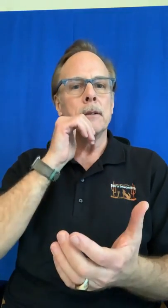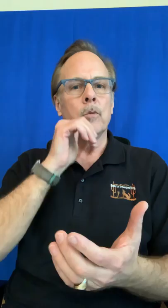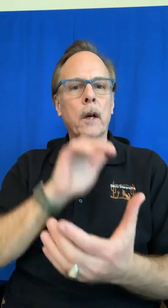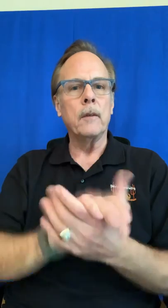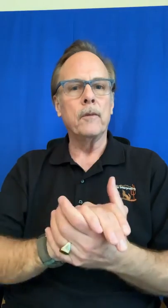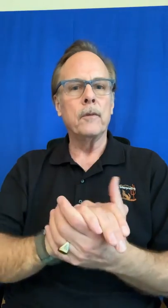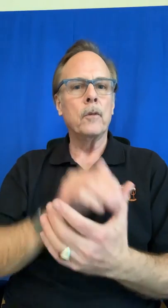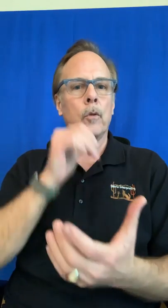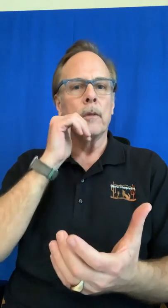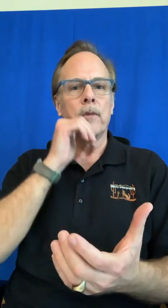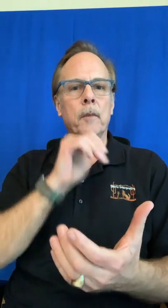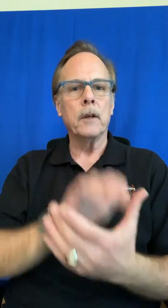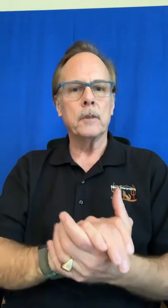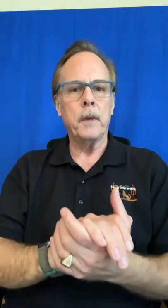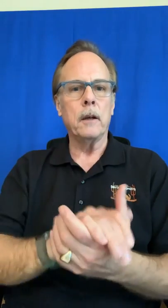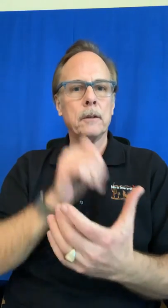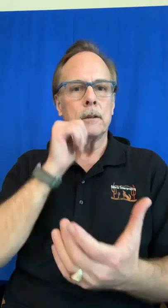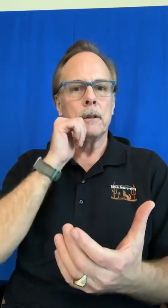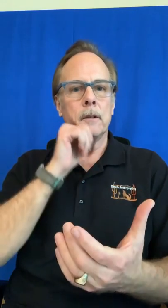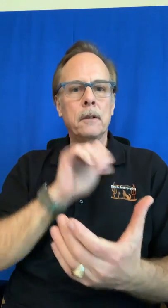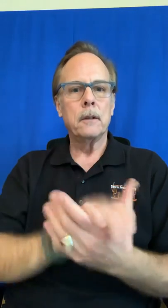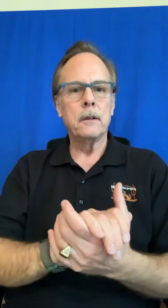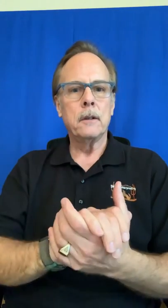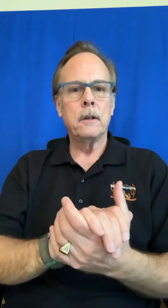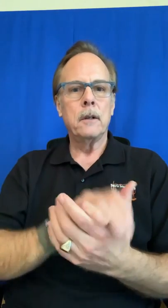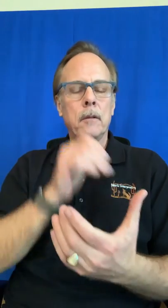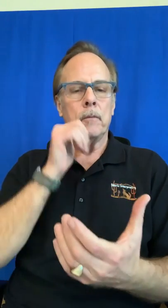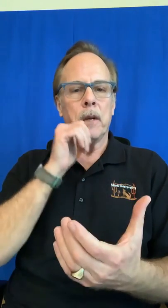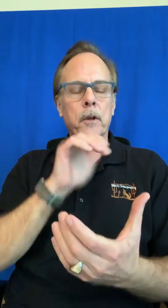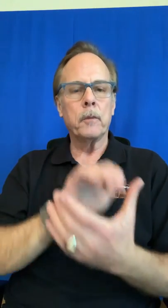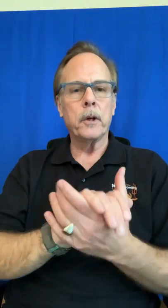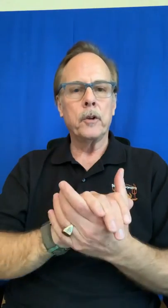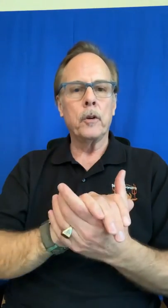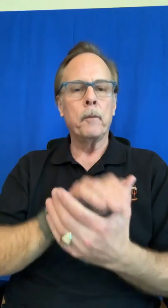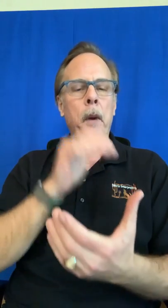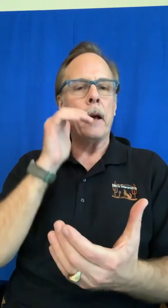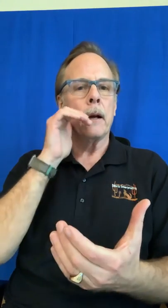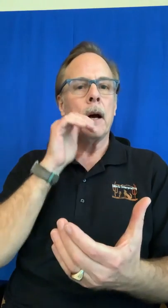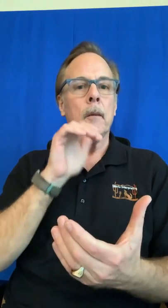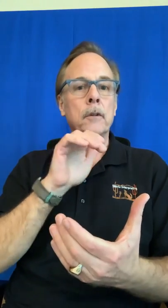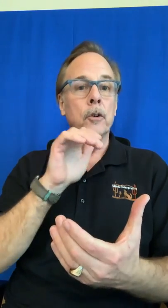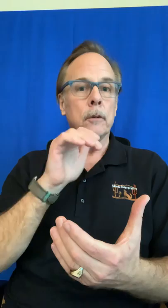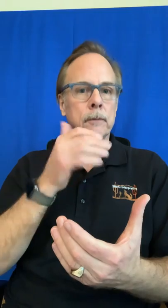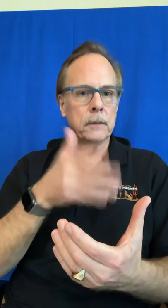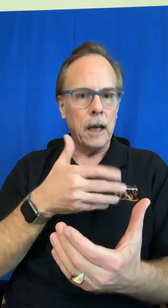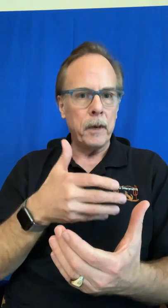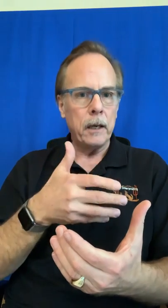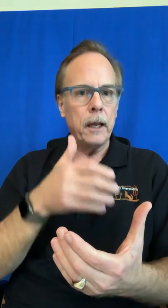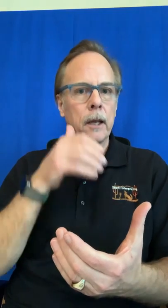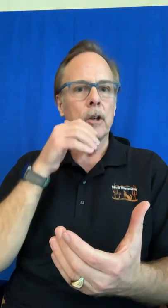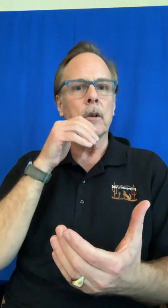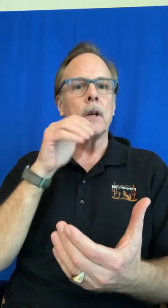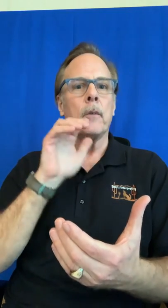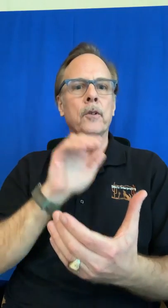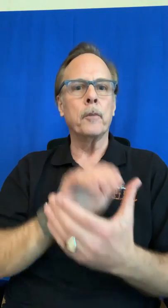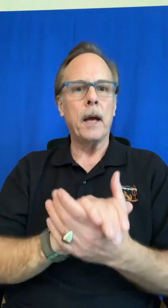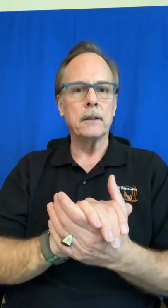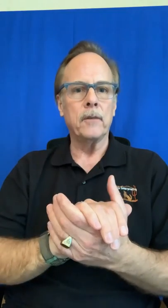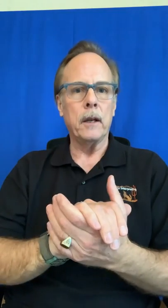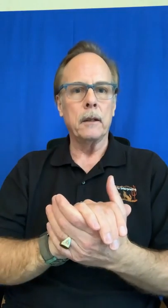wife or female spouse remember to bring your your dominant hand over top of your passive hand